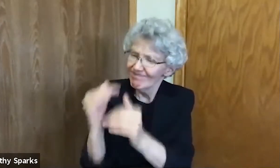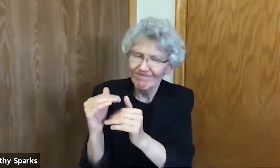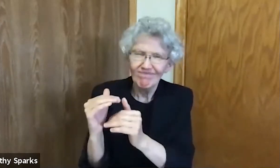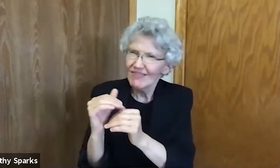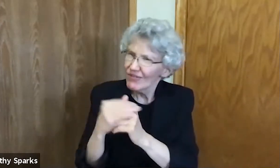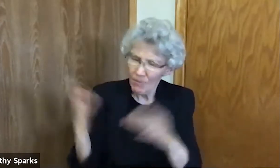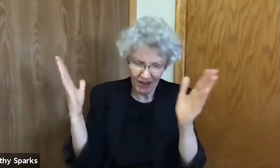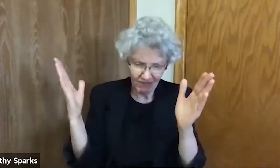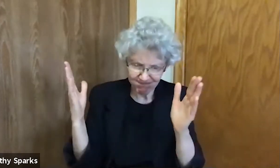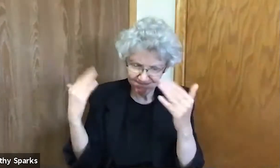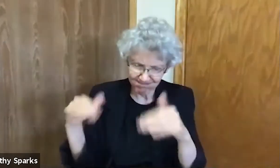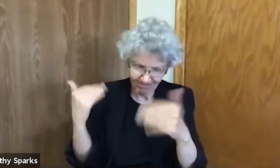You cannot be contained.